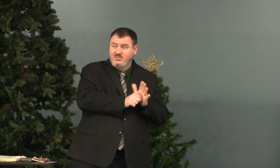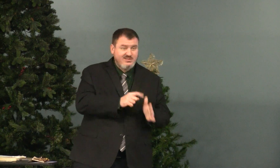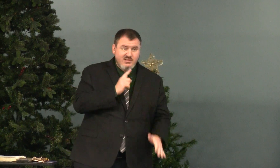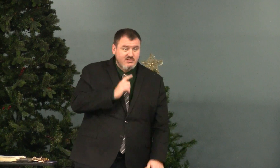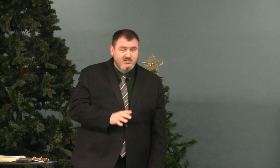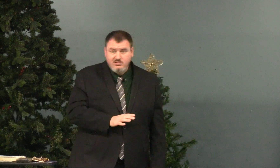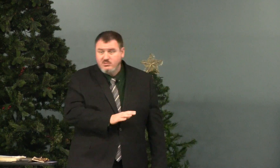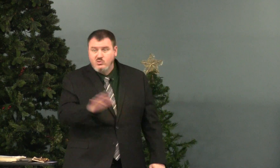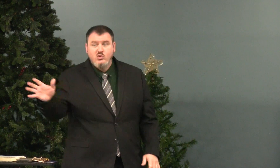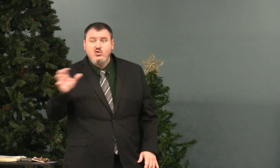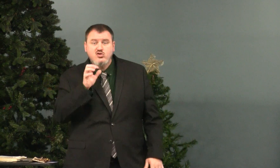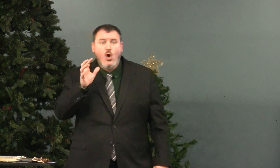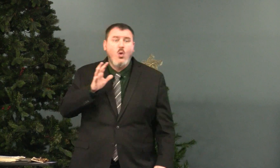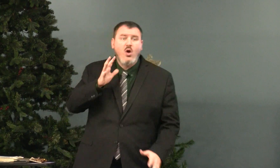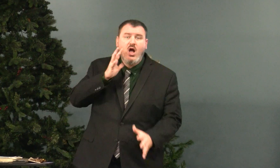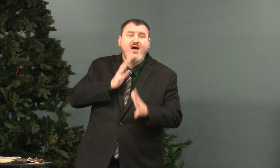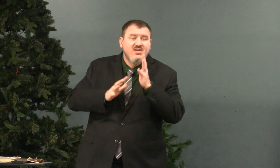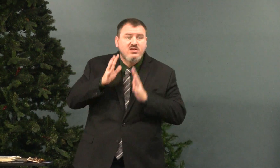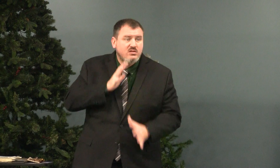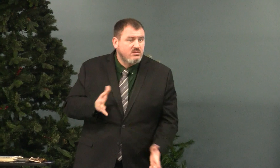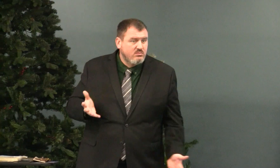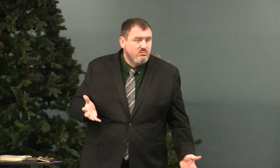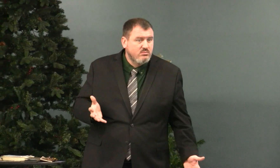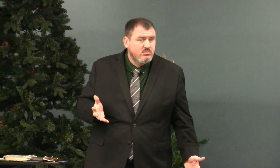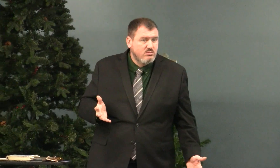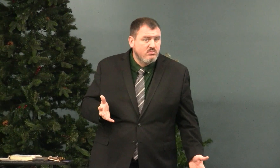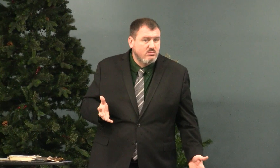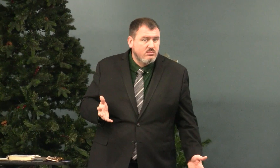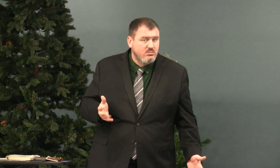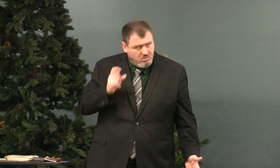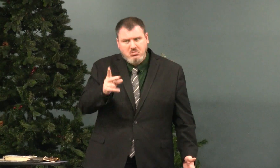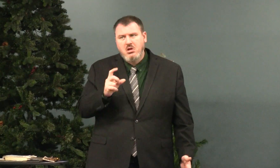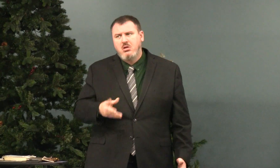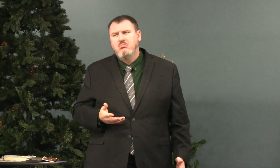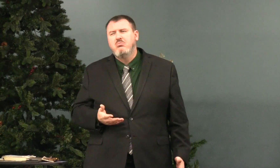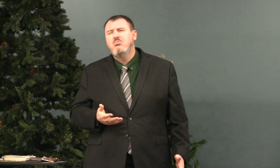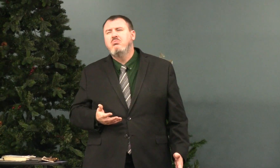We know what the Old Testament says. Don't covet. Okay.